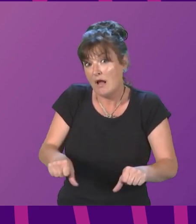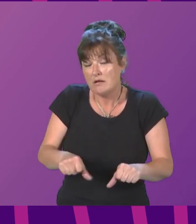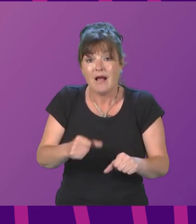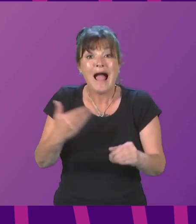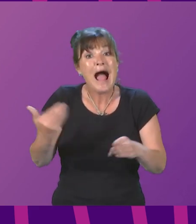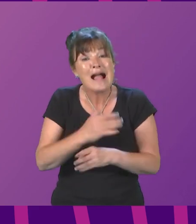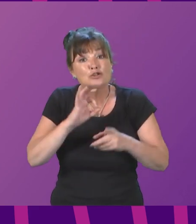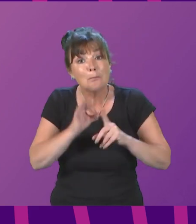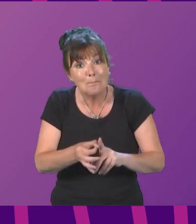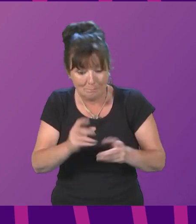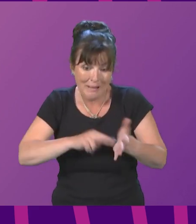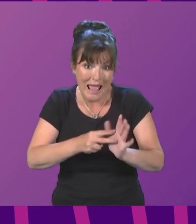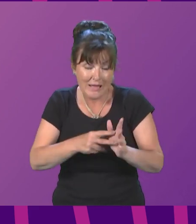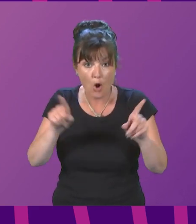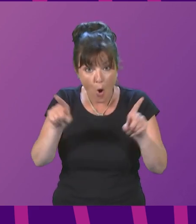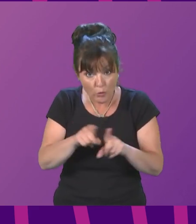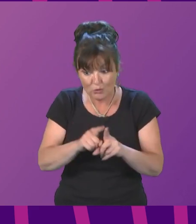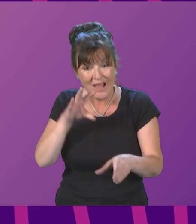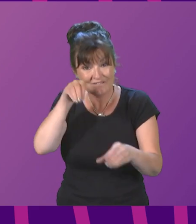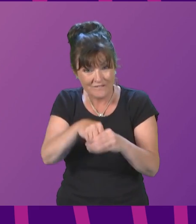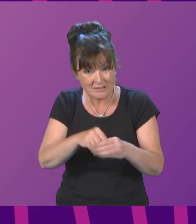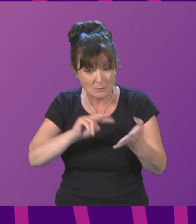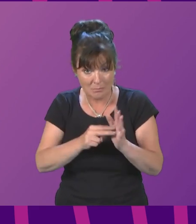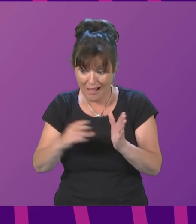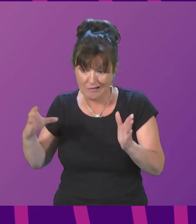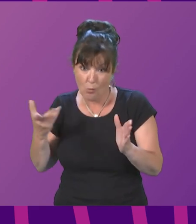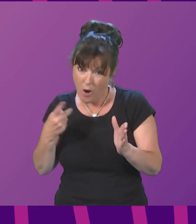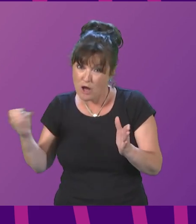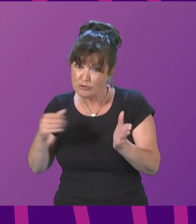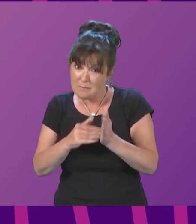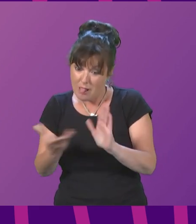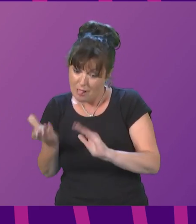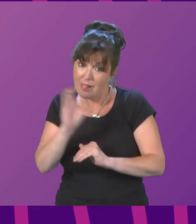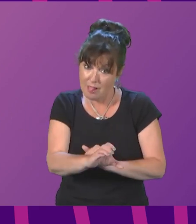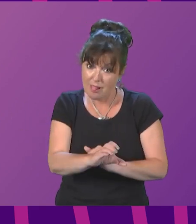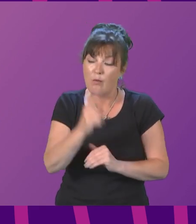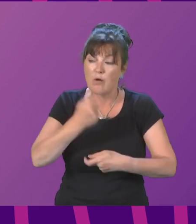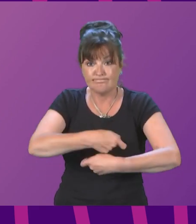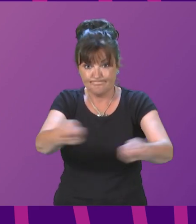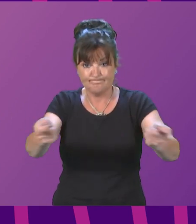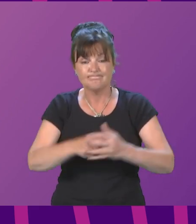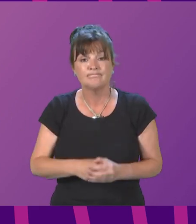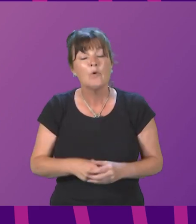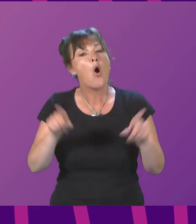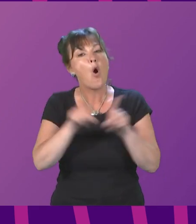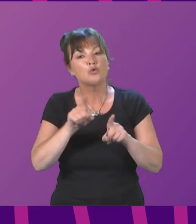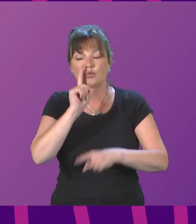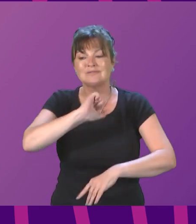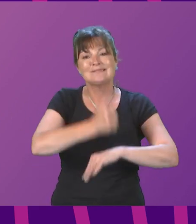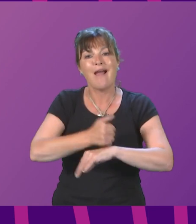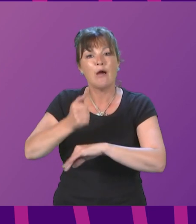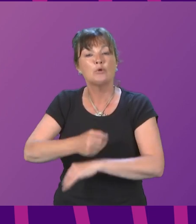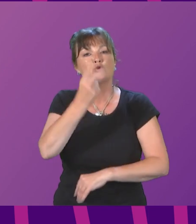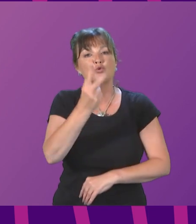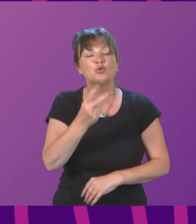proposition backed by £100 million of capital funding. Finally, we will establish two green ports in Scotland and make the